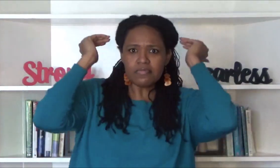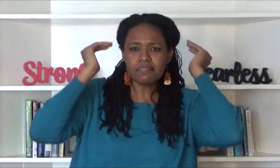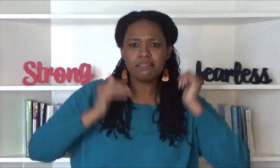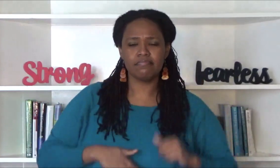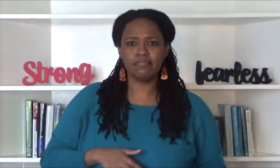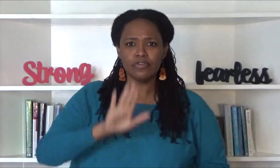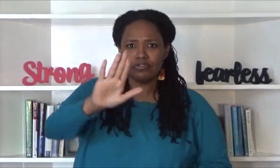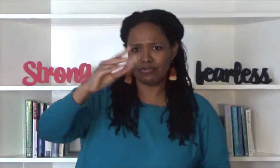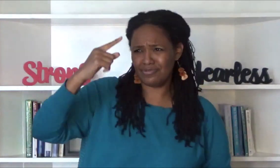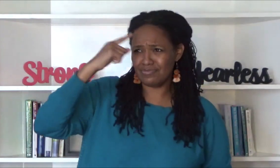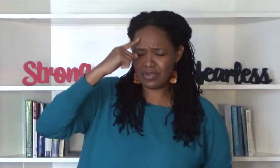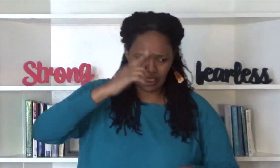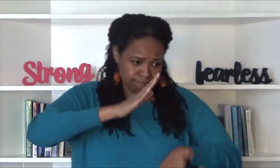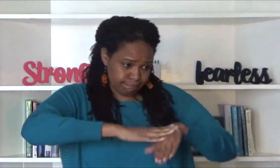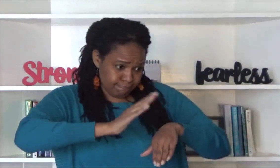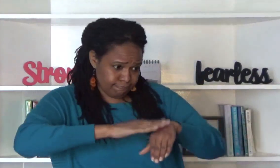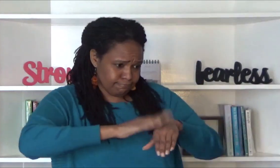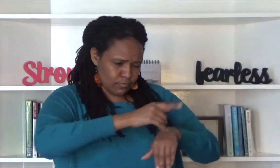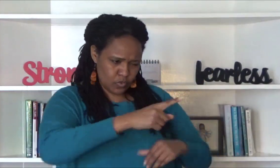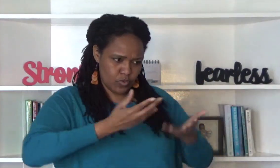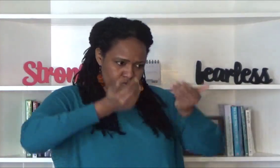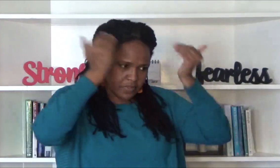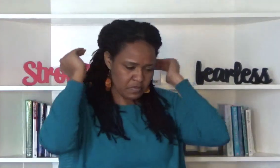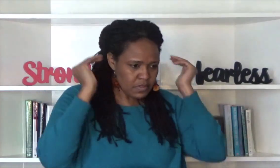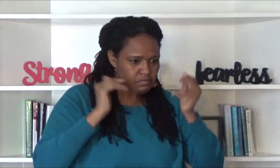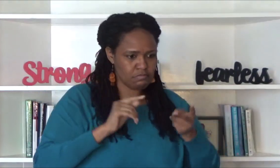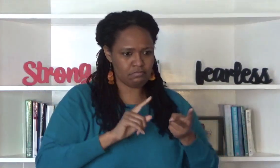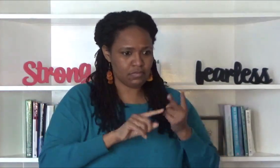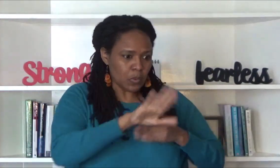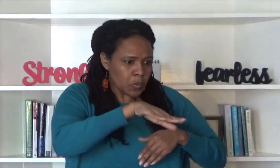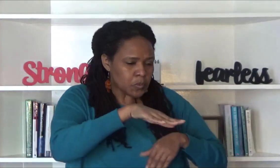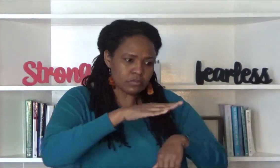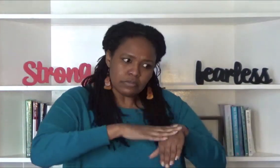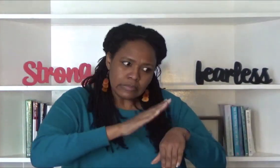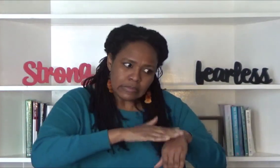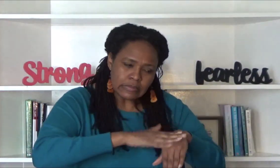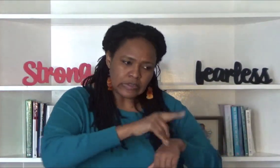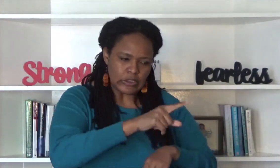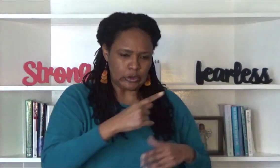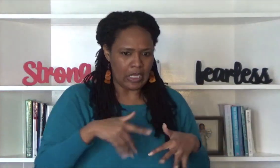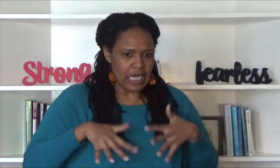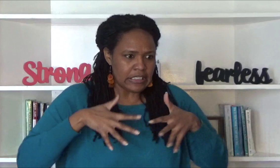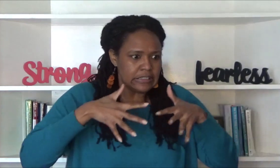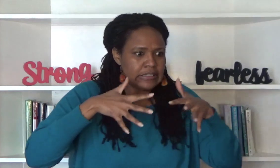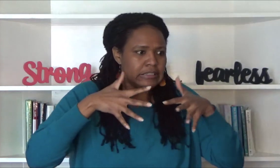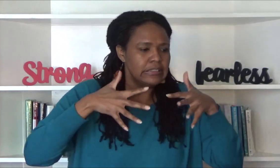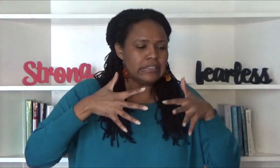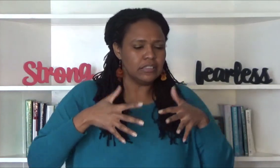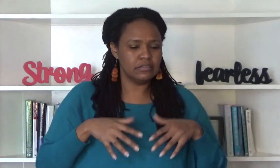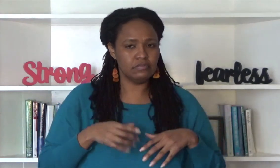you that you are anxious how does your brain tell you that you're offended